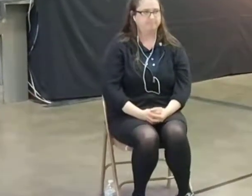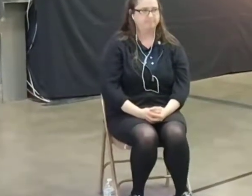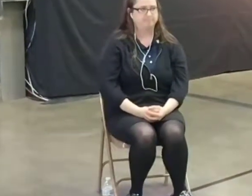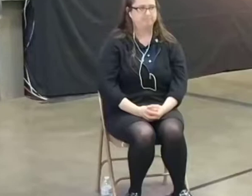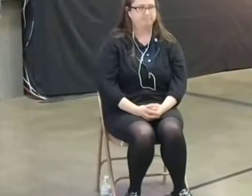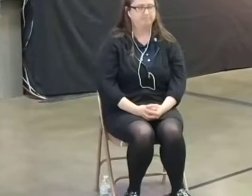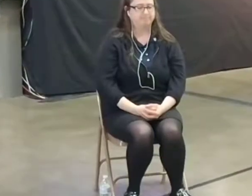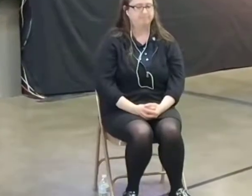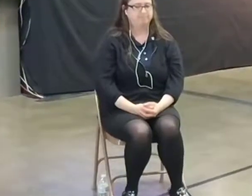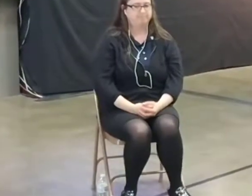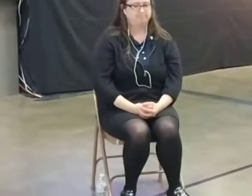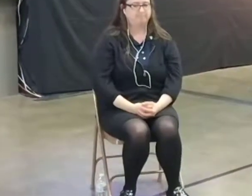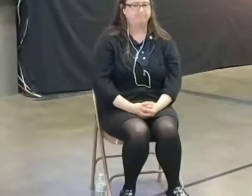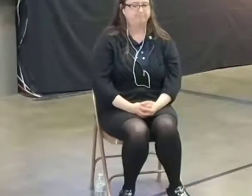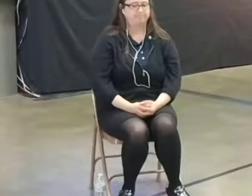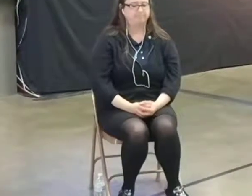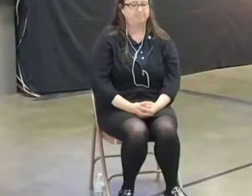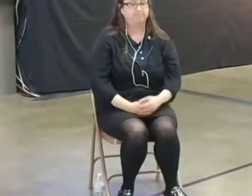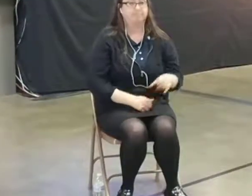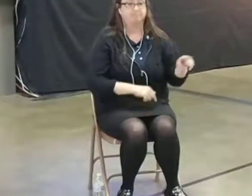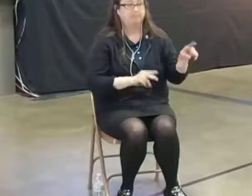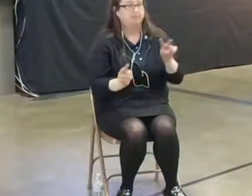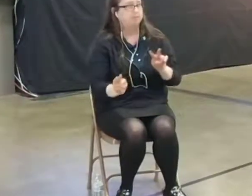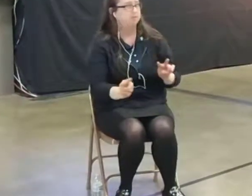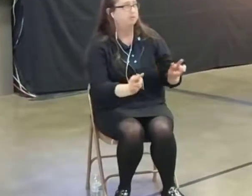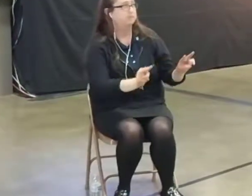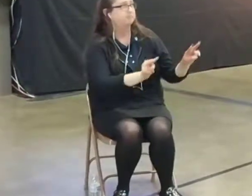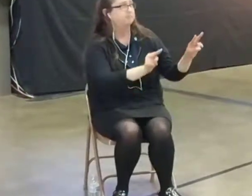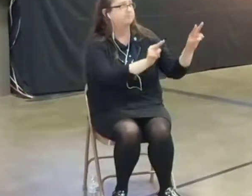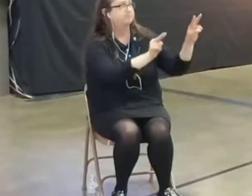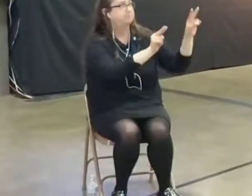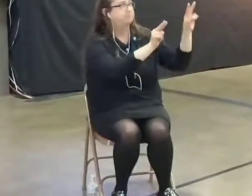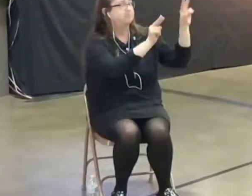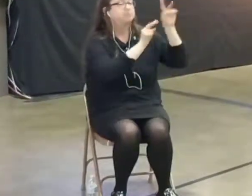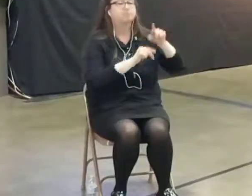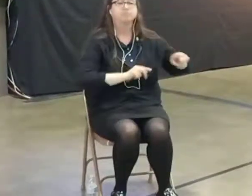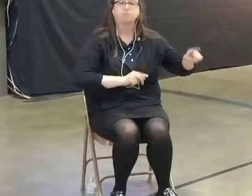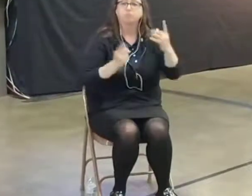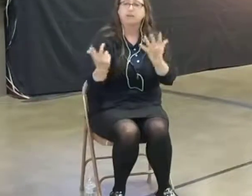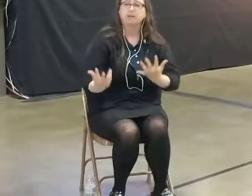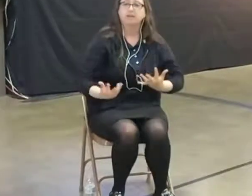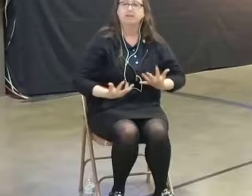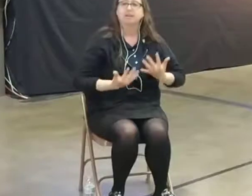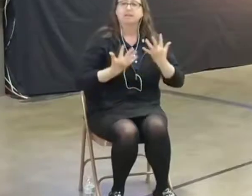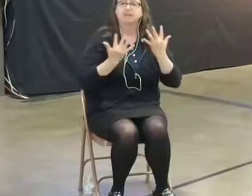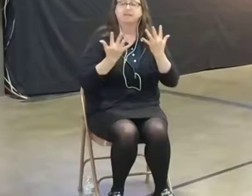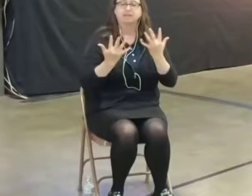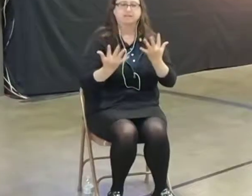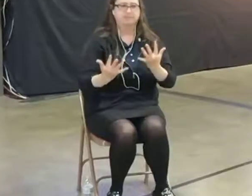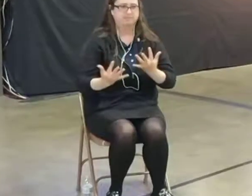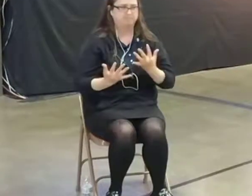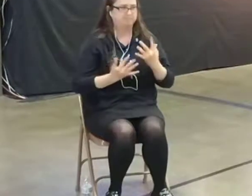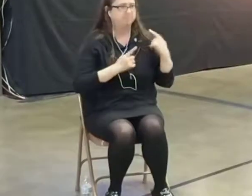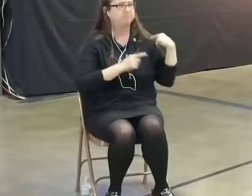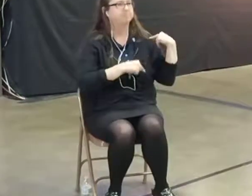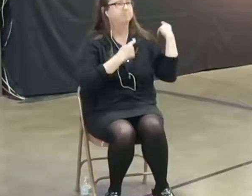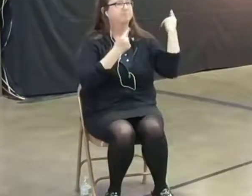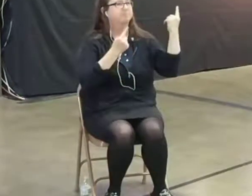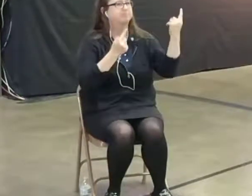Oh, Father, all you have made. For the precious